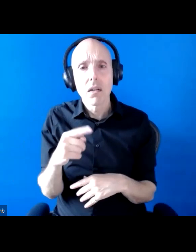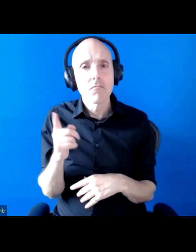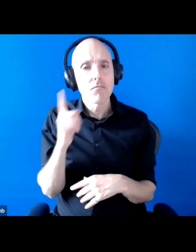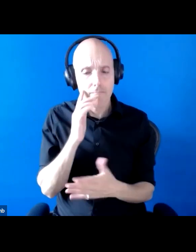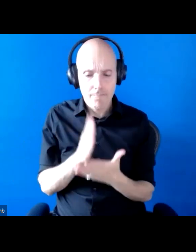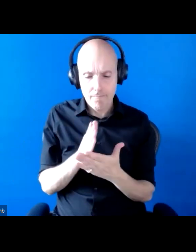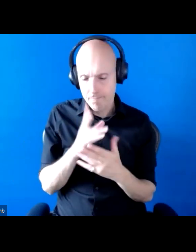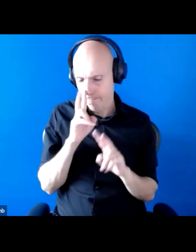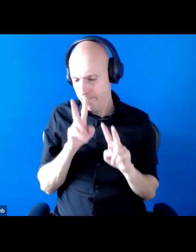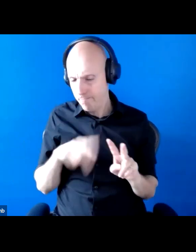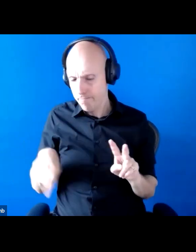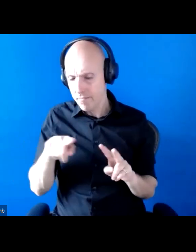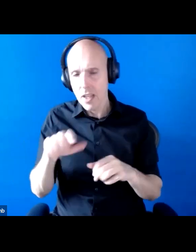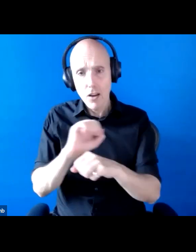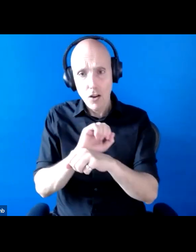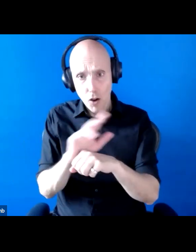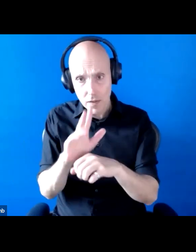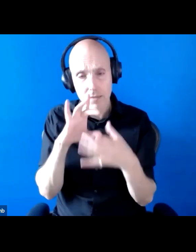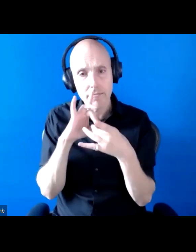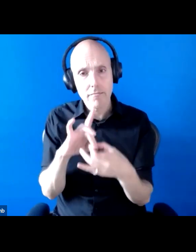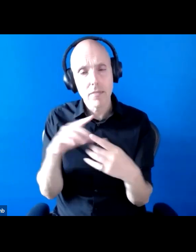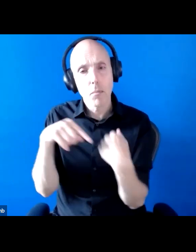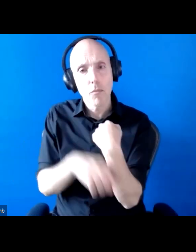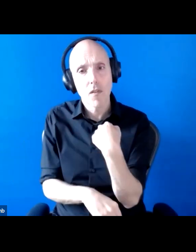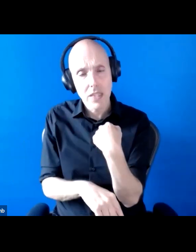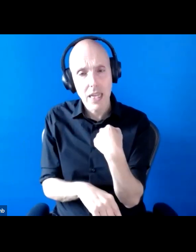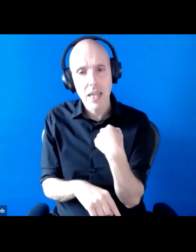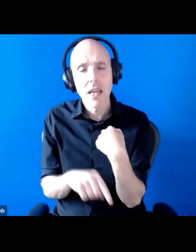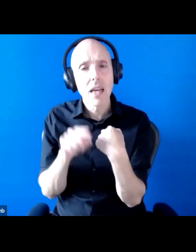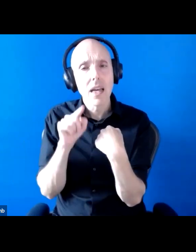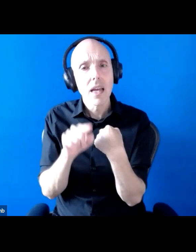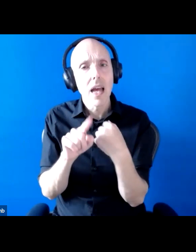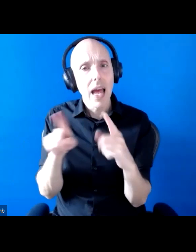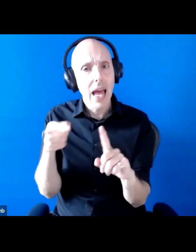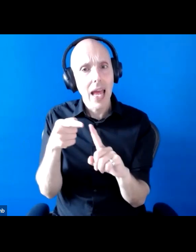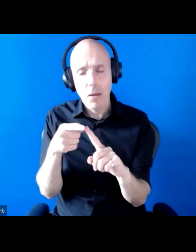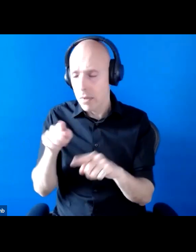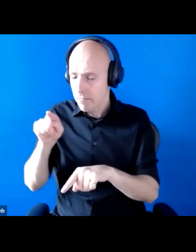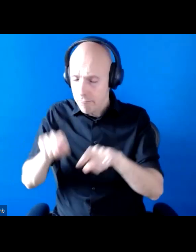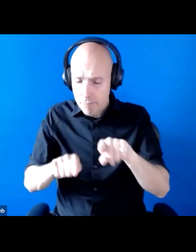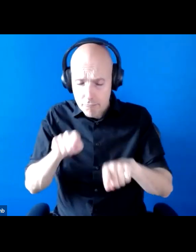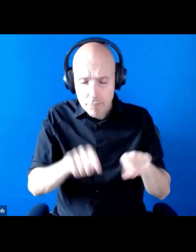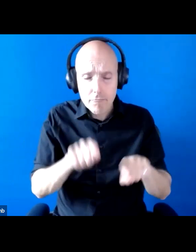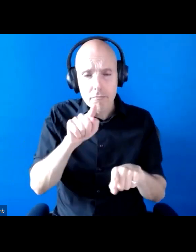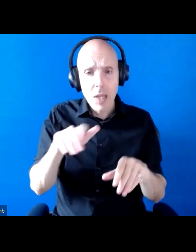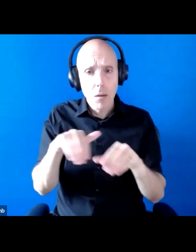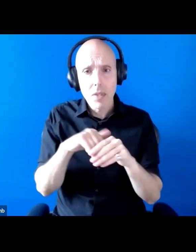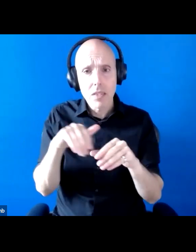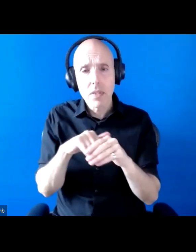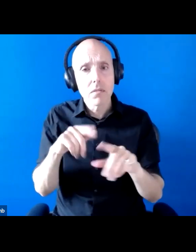falling into poverty. So the webinar series aims to bring together a variety of participants representing different sectors with